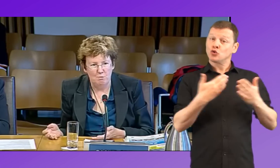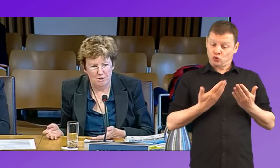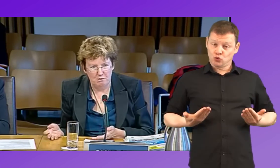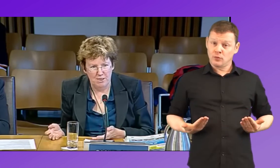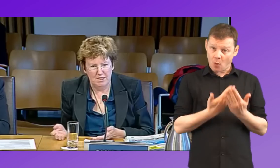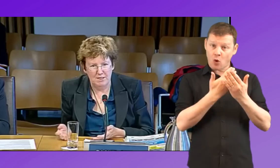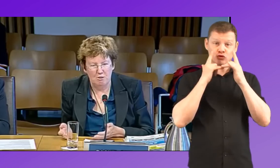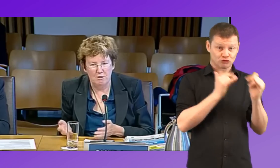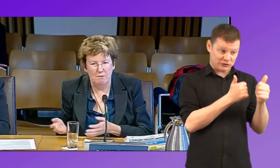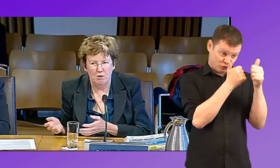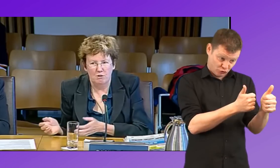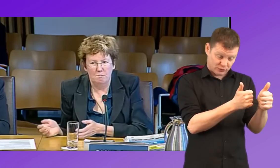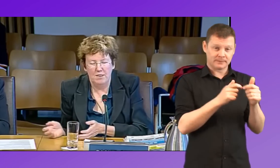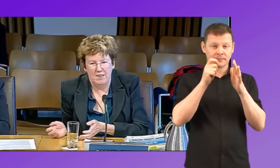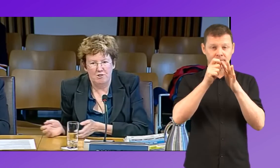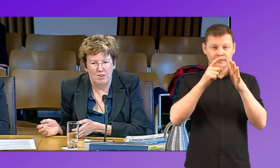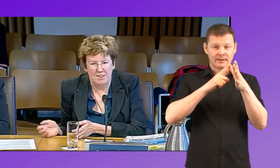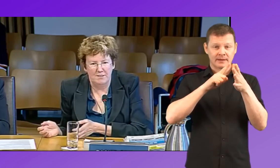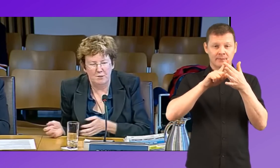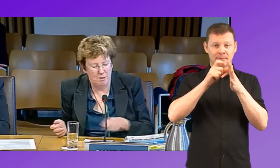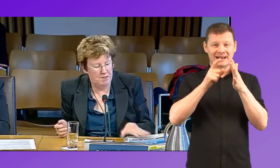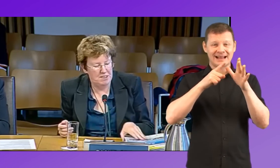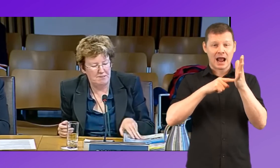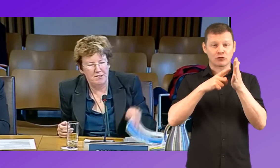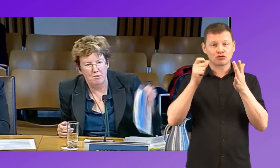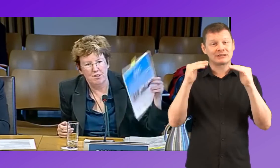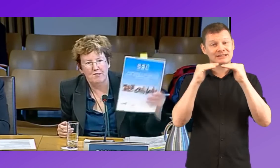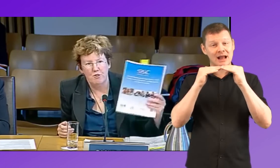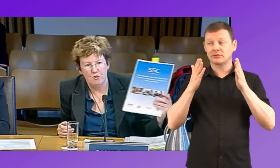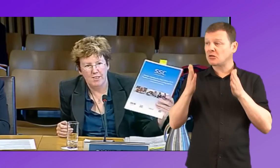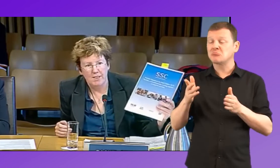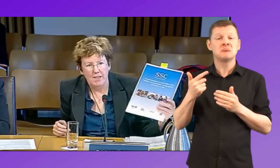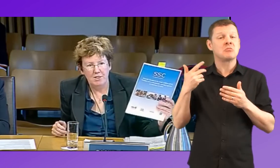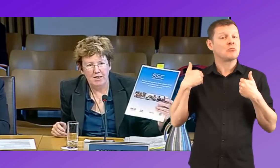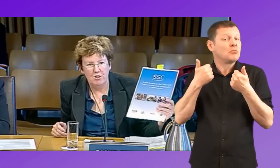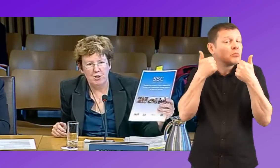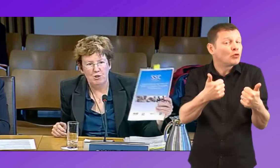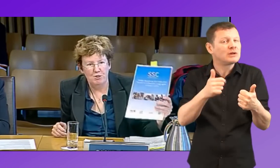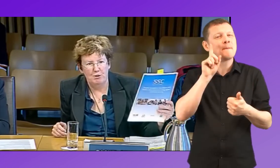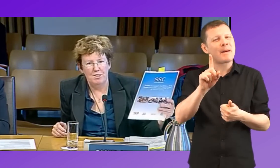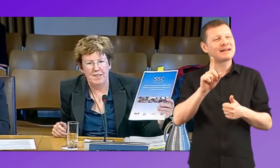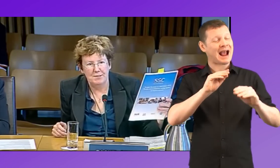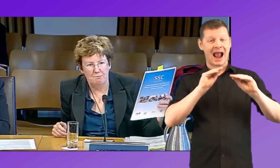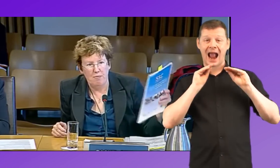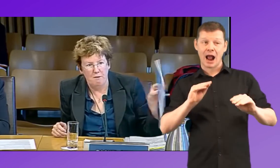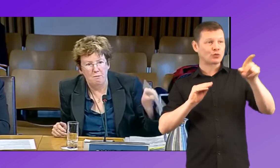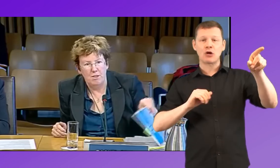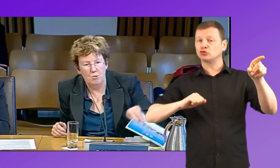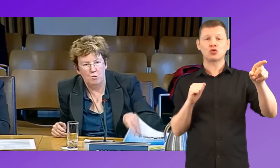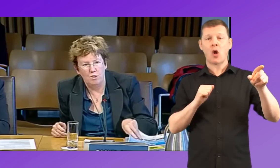newborn screening in Scotland. We've got good paediatric standards, but these standards are not statutory. Education Scotland does not assess with them at all